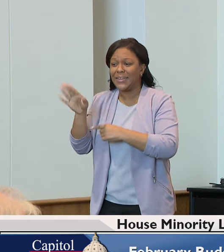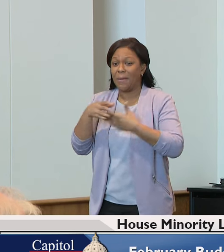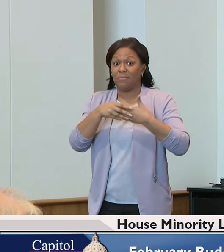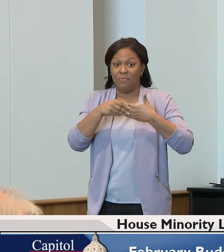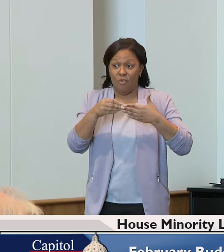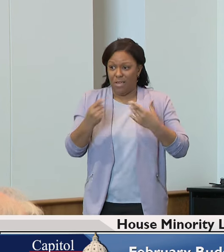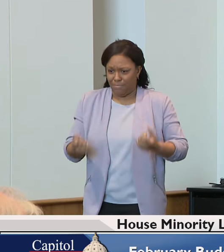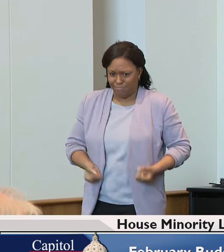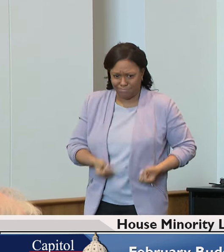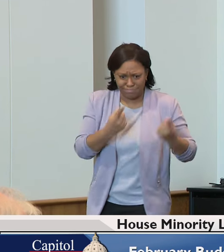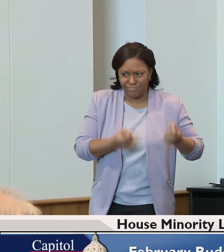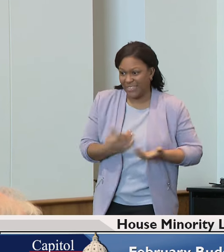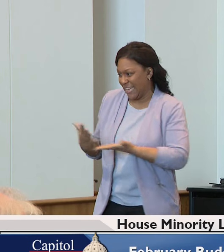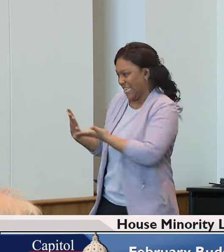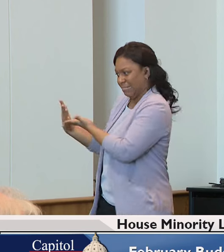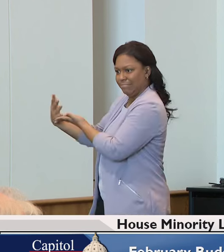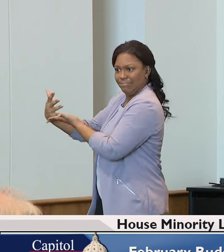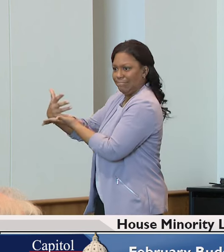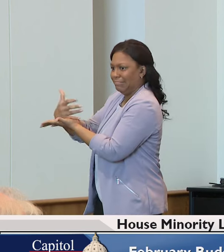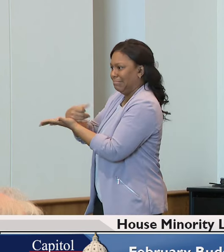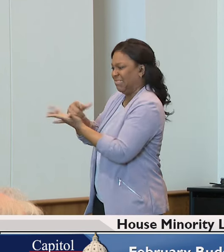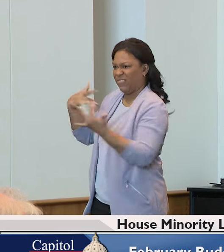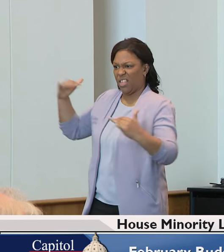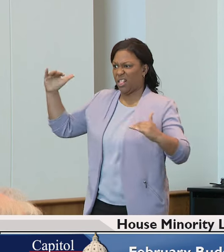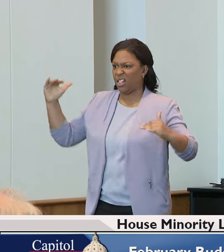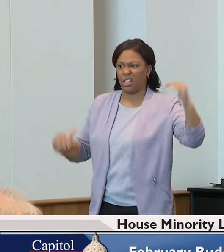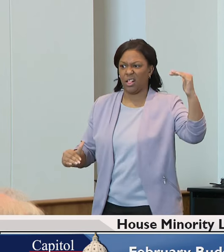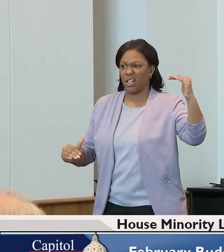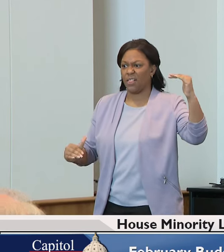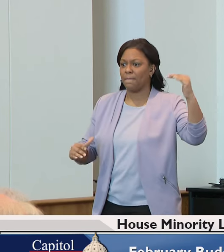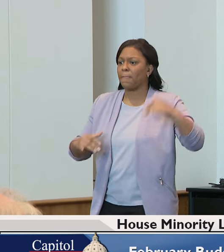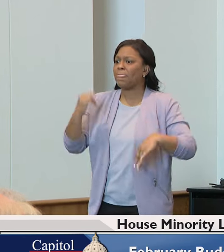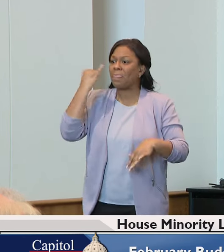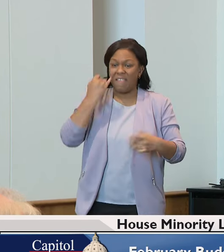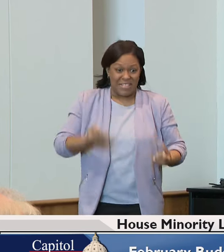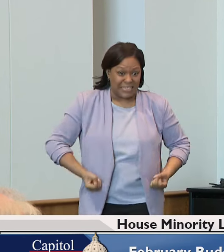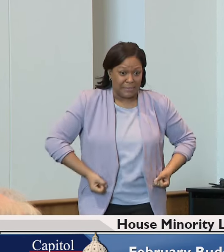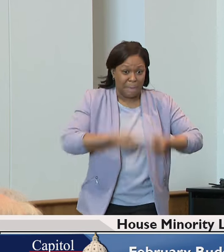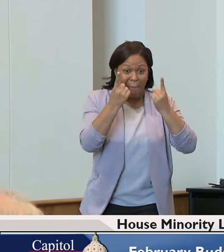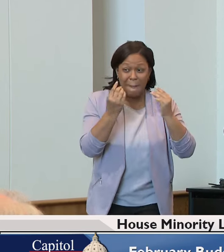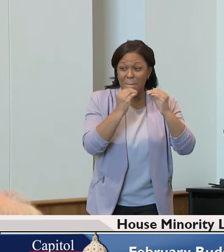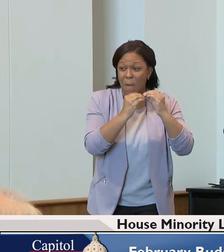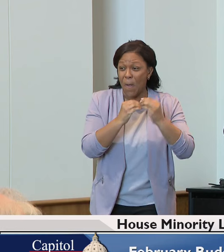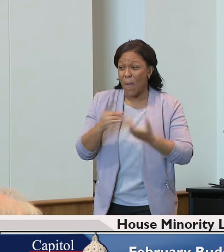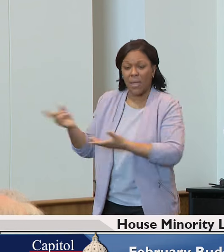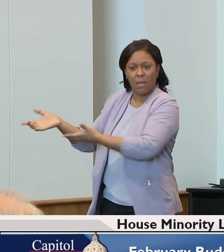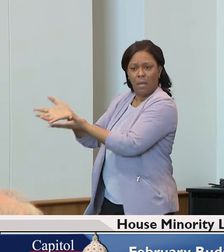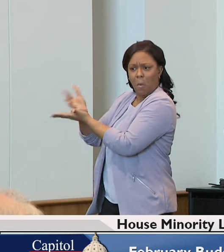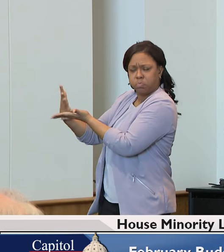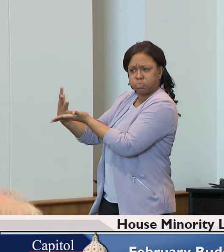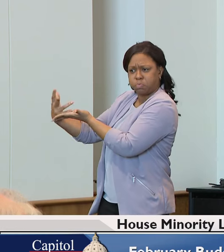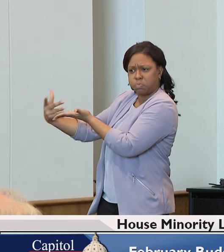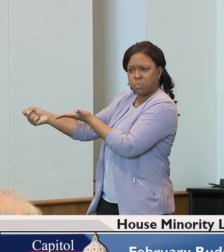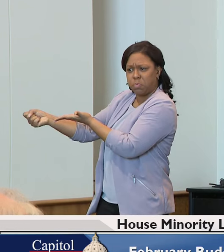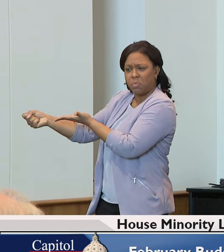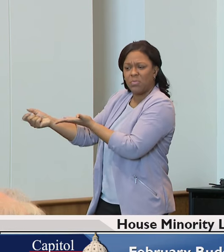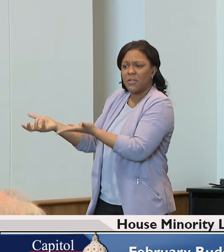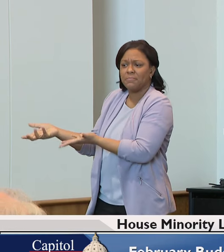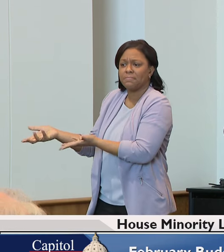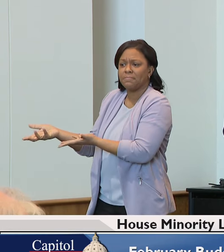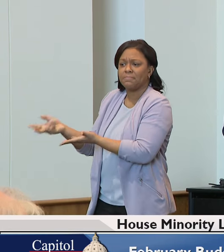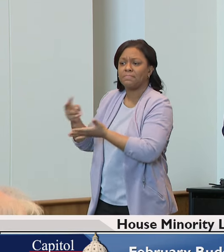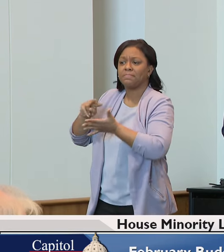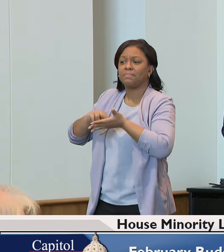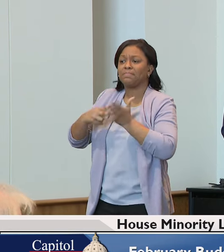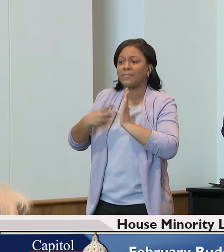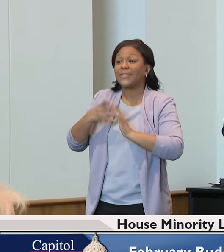family budgets, if you are spending more than you are actually taking in, that results in a